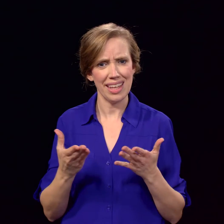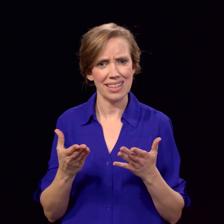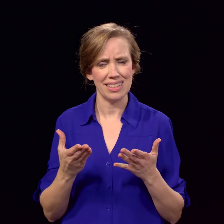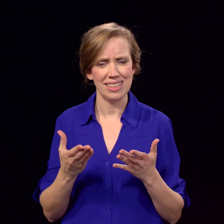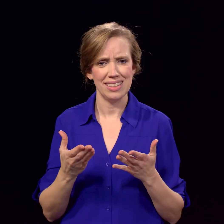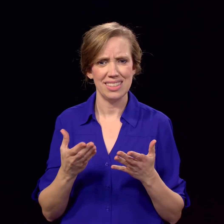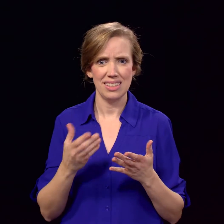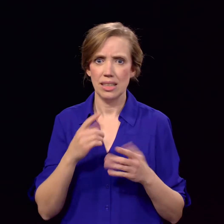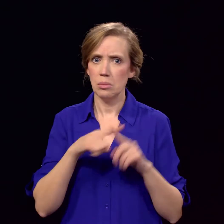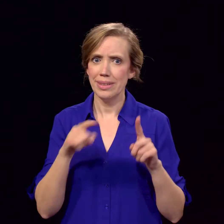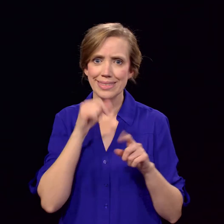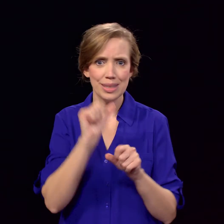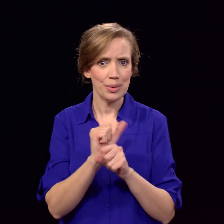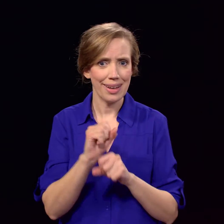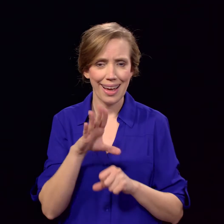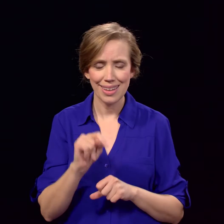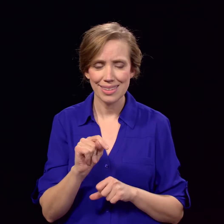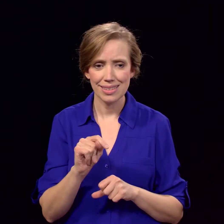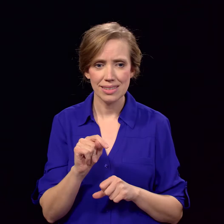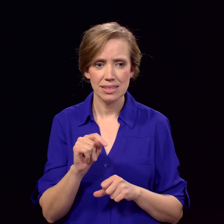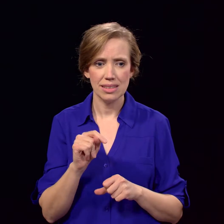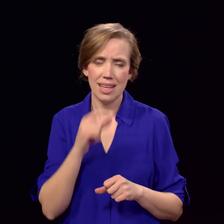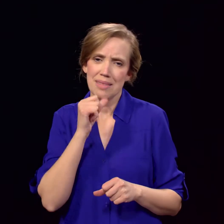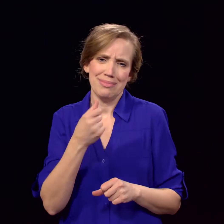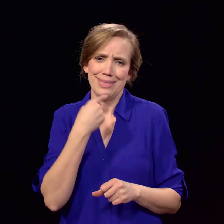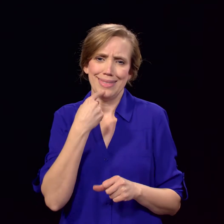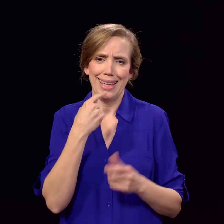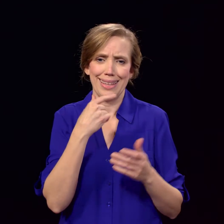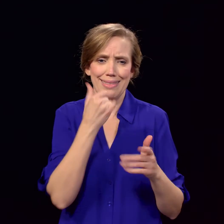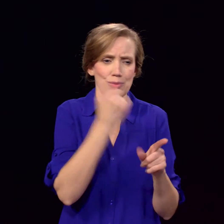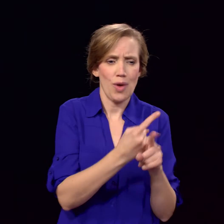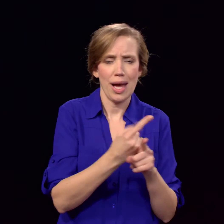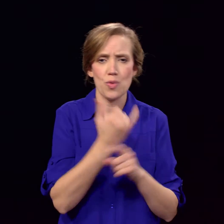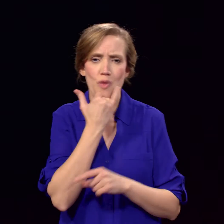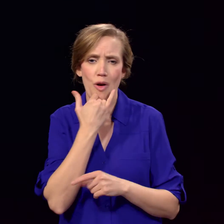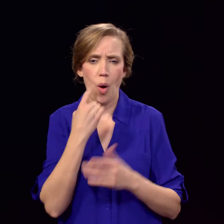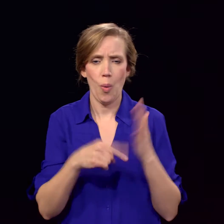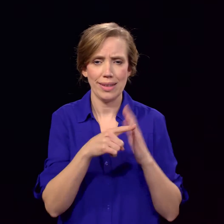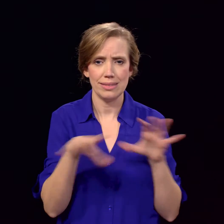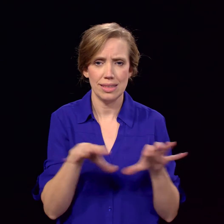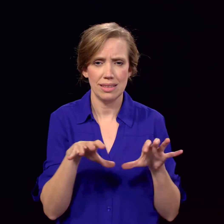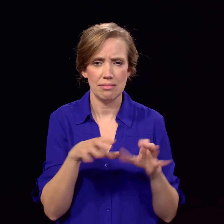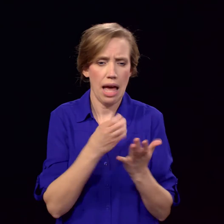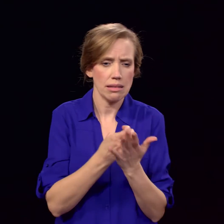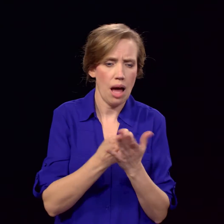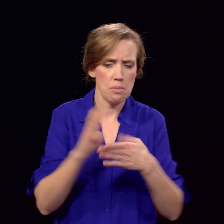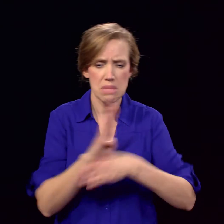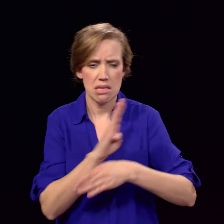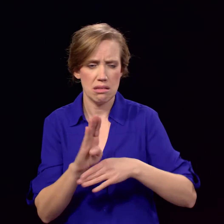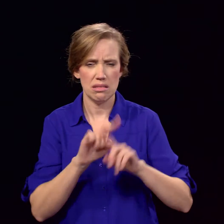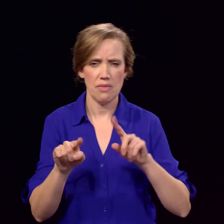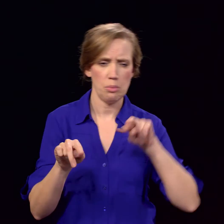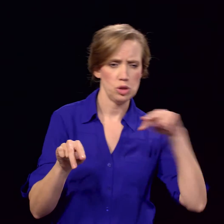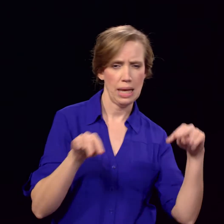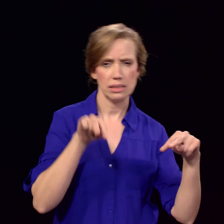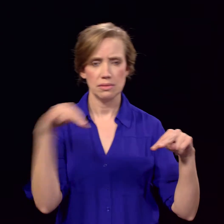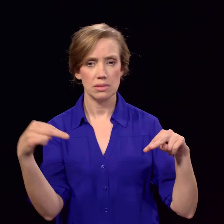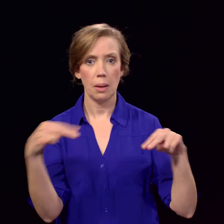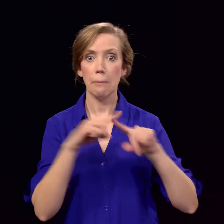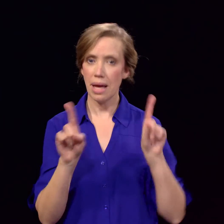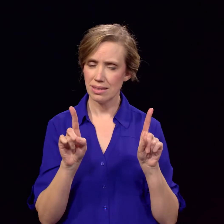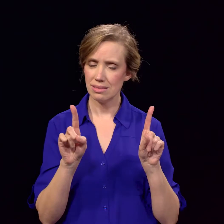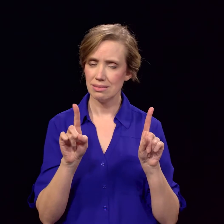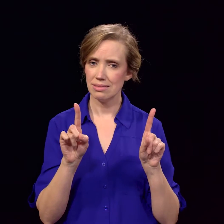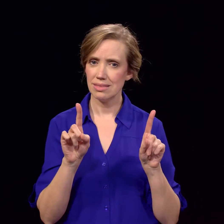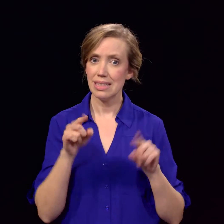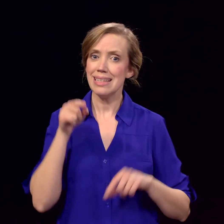that what he did was right or wrong. In economics and in business, I realize things can get complicated. There are a lot of ways you could look at this. But